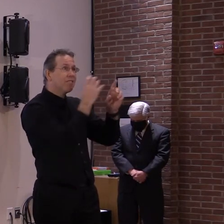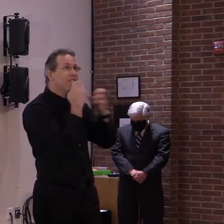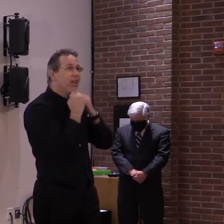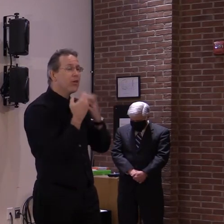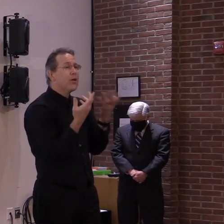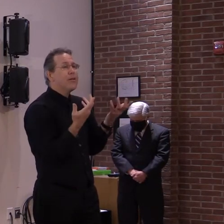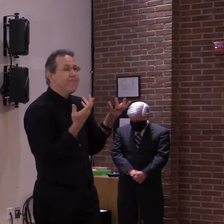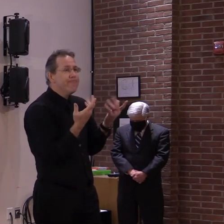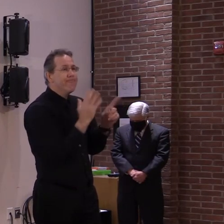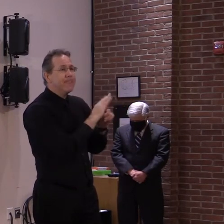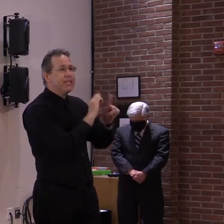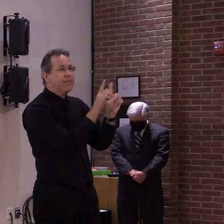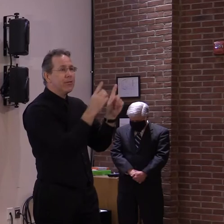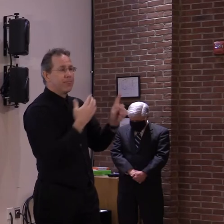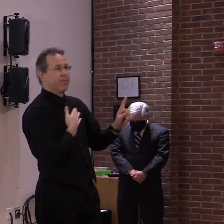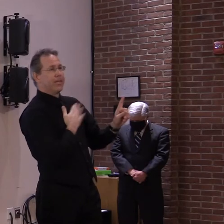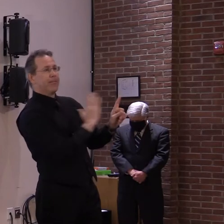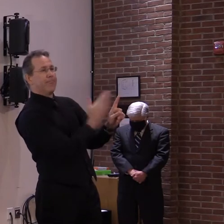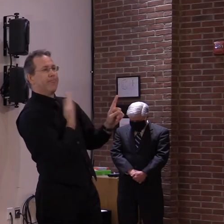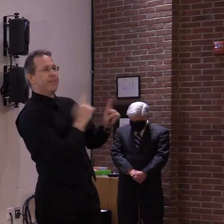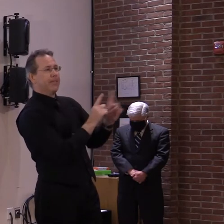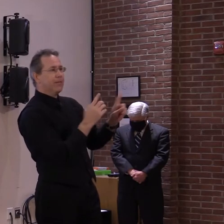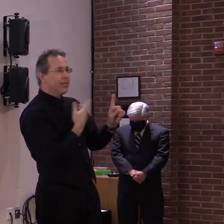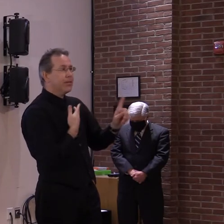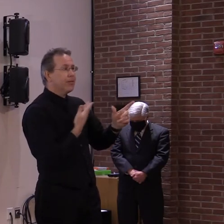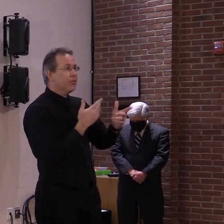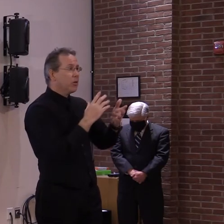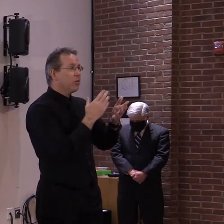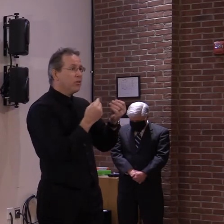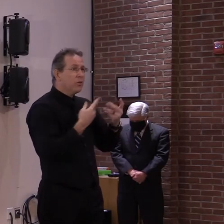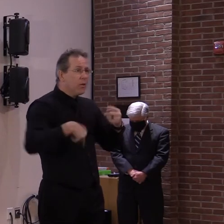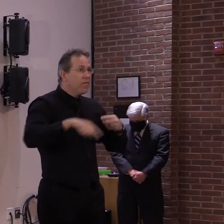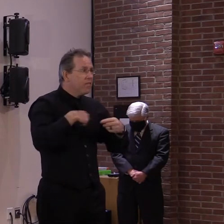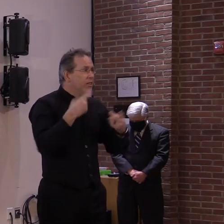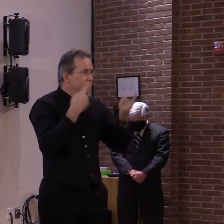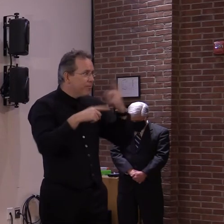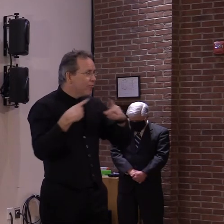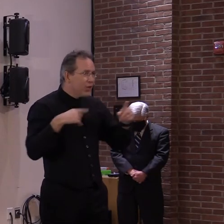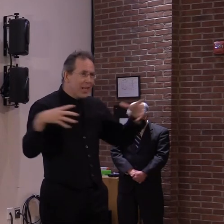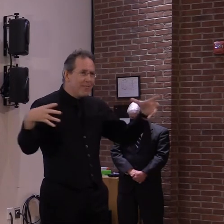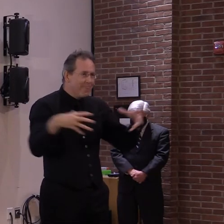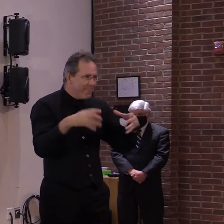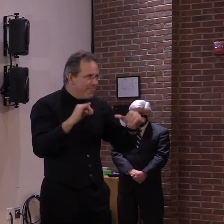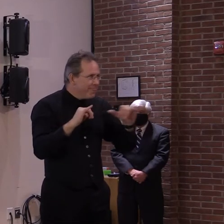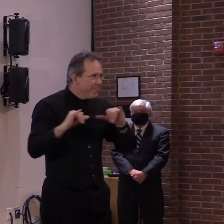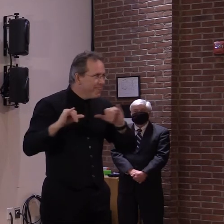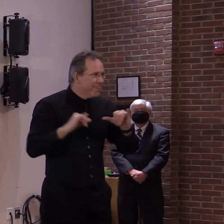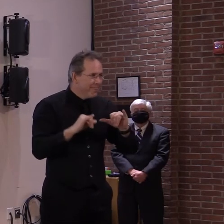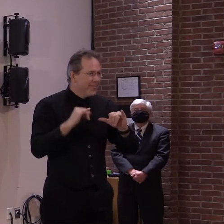conversations over the next few months and, uh, determine where, what direction the party goes.